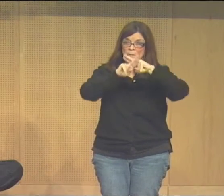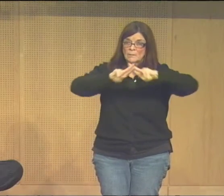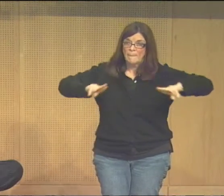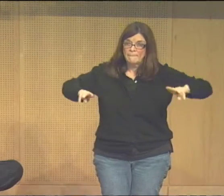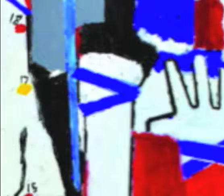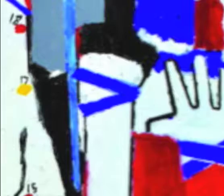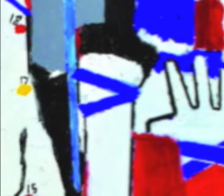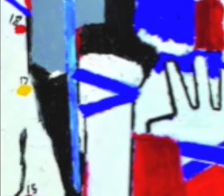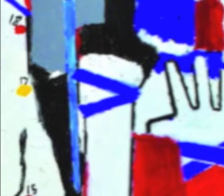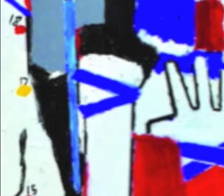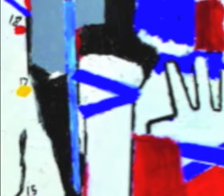you see